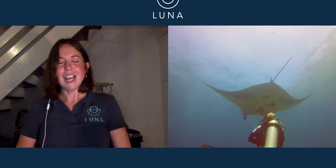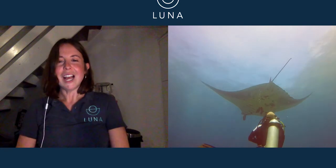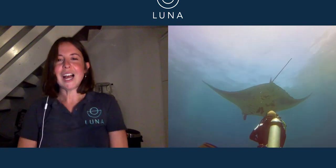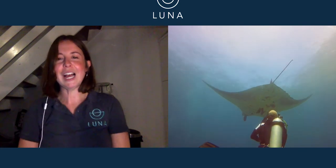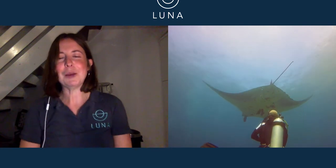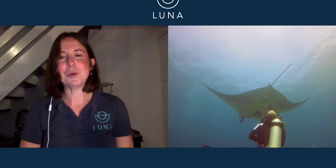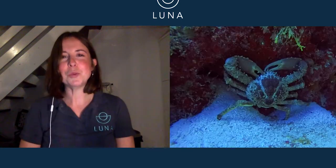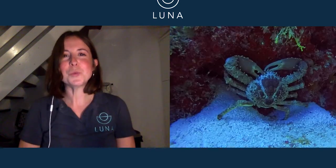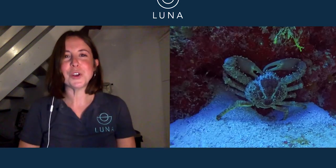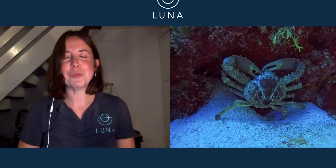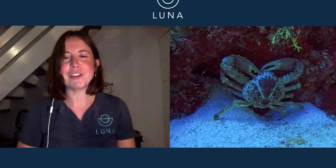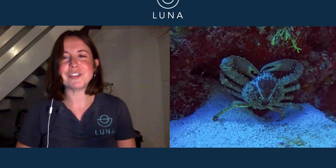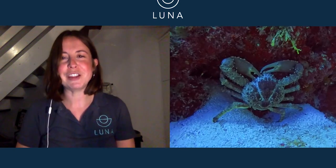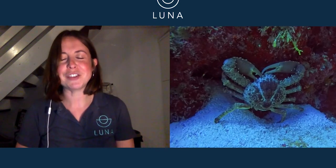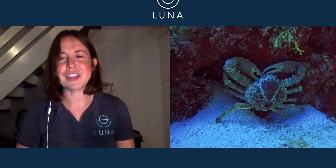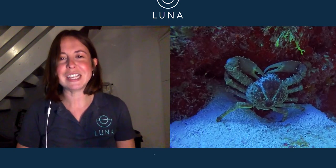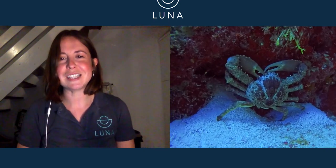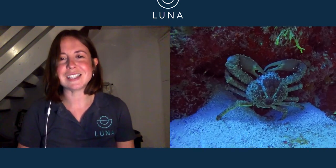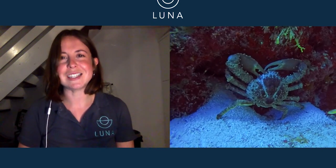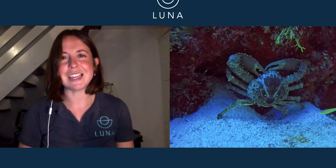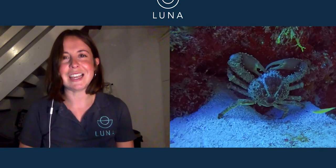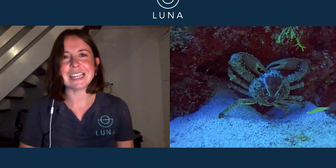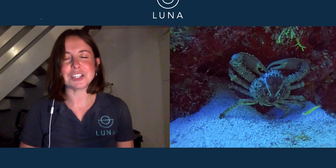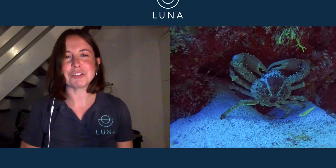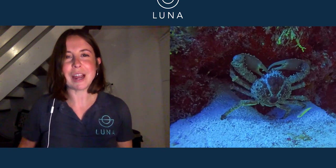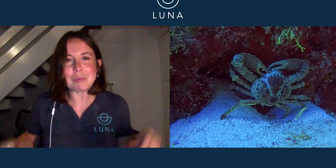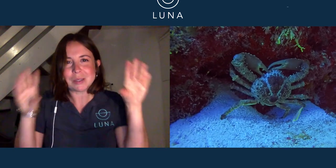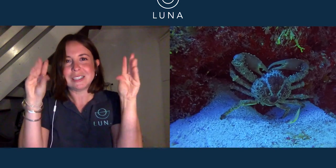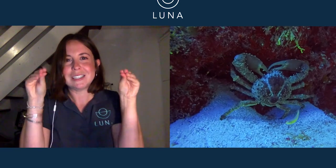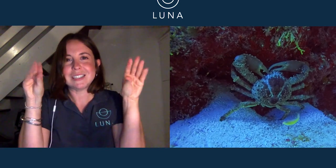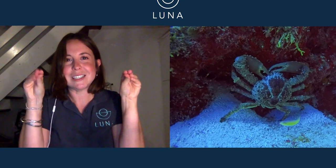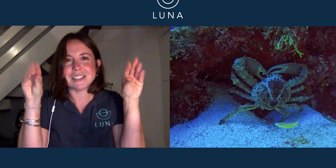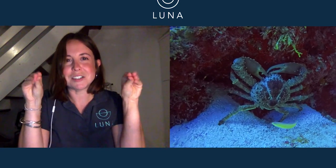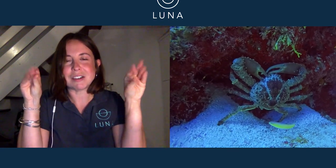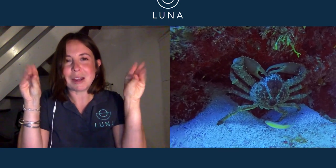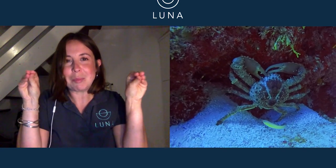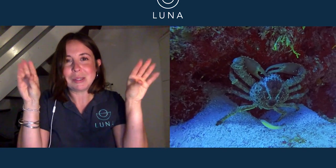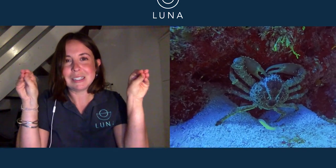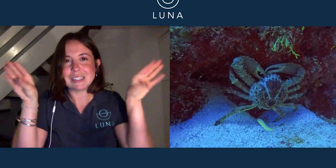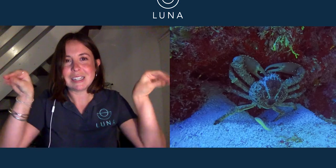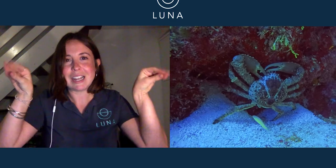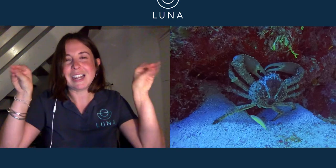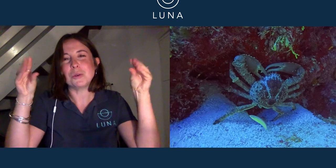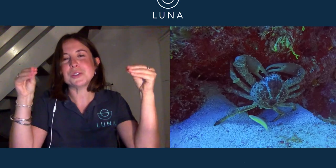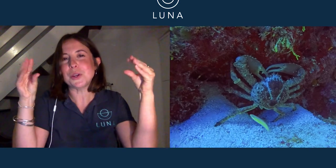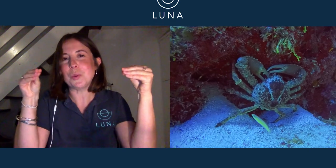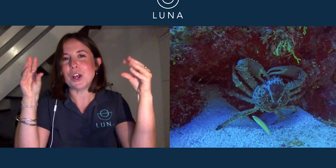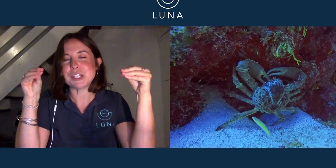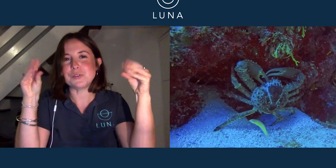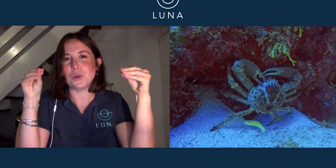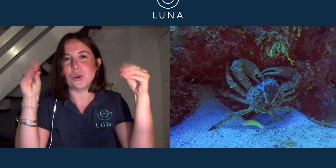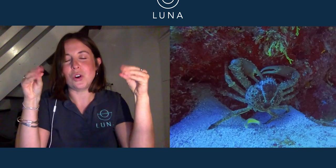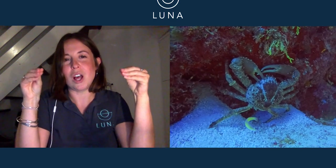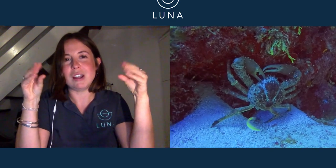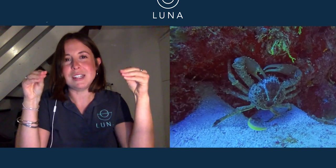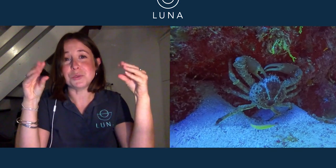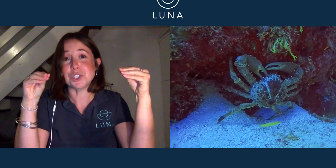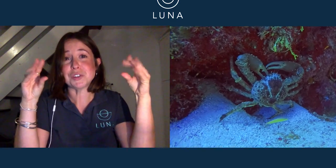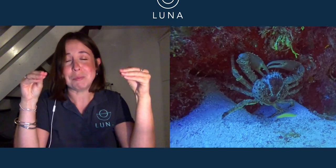Um, one of my favourite things to see is a crab. This is a crab. And it also works for a little shrimp